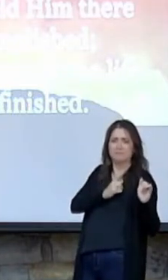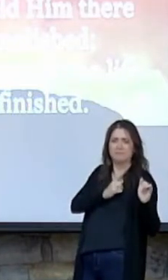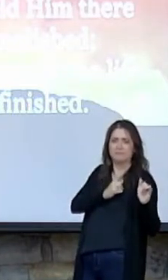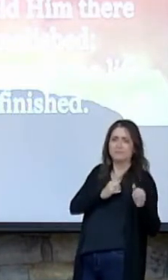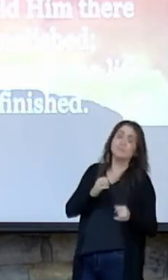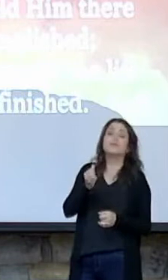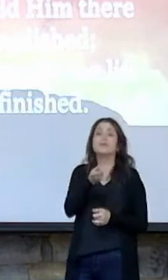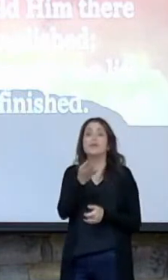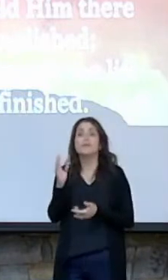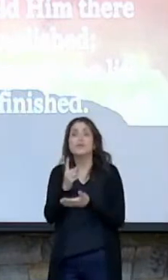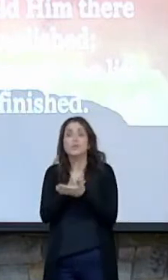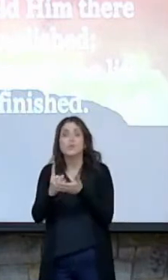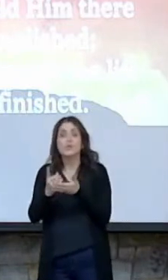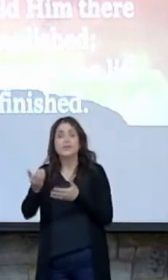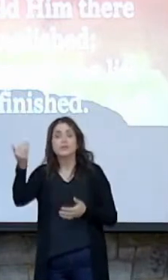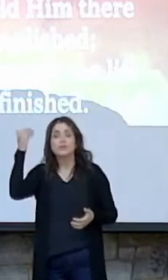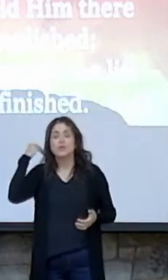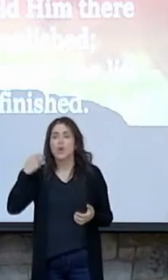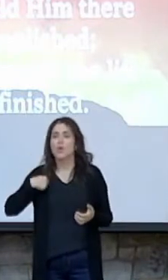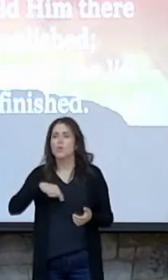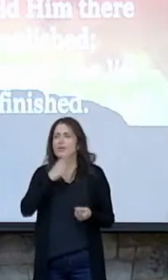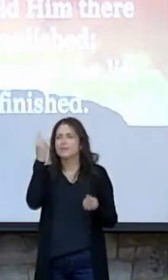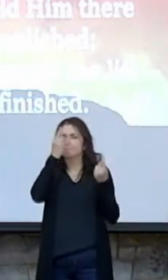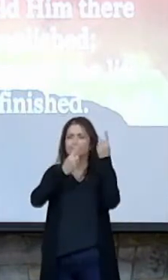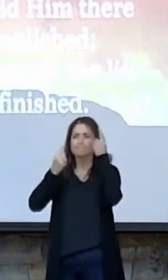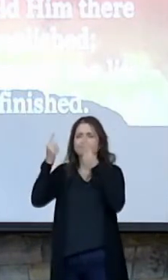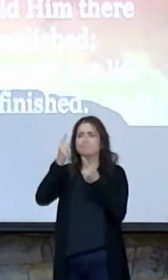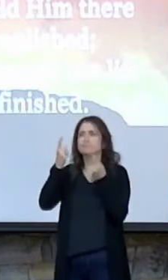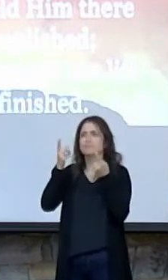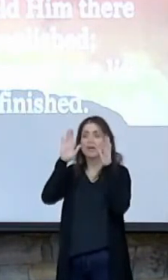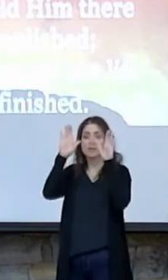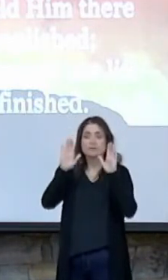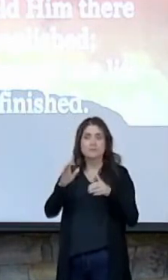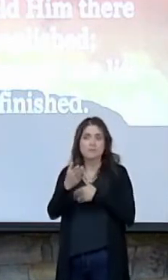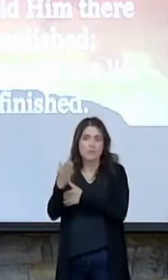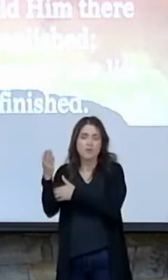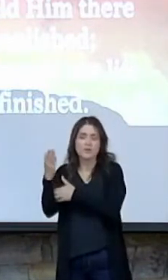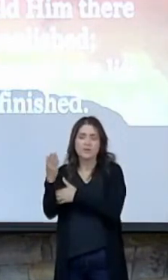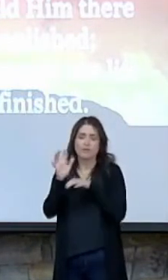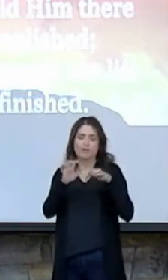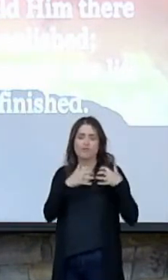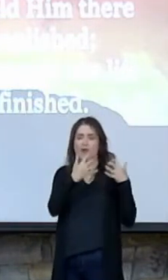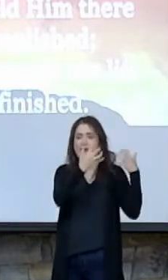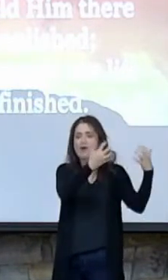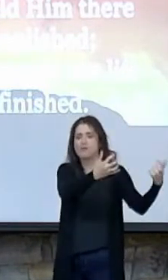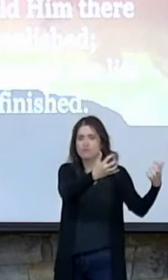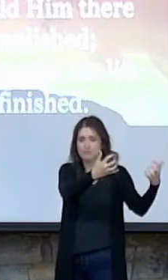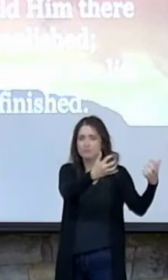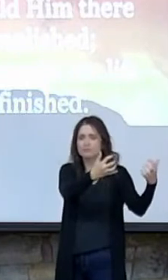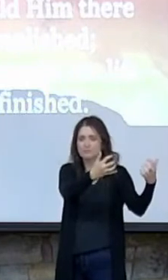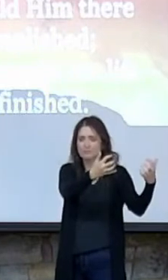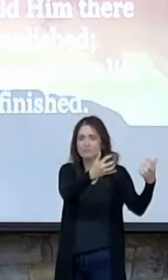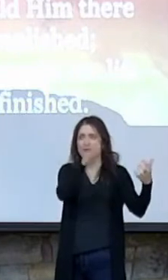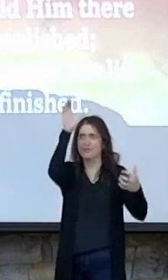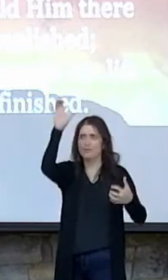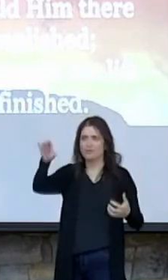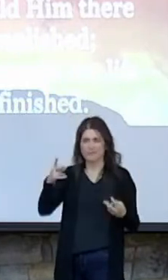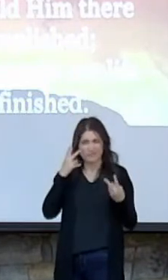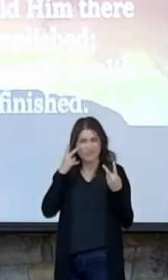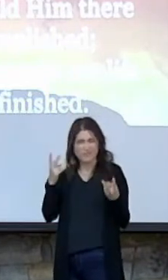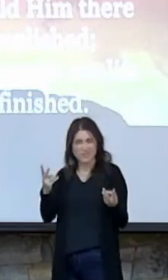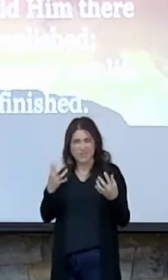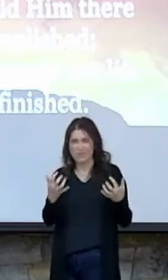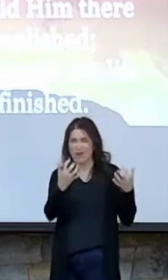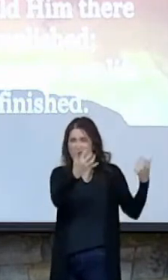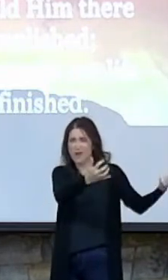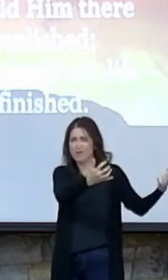ago, we considered on a Sunday morning the crowd at the cross. Do you see the crowd? Do you